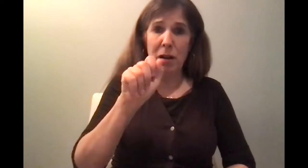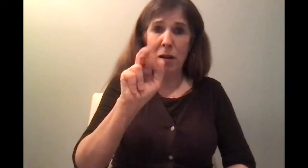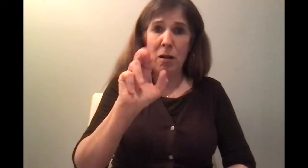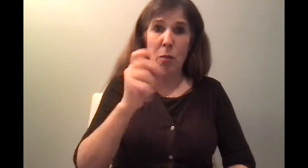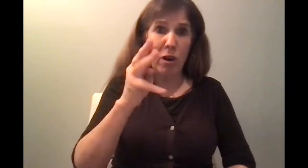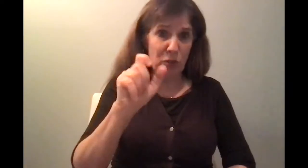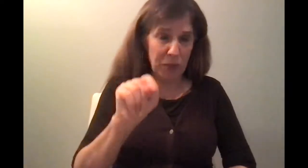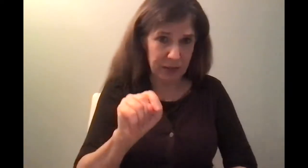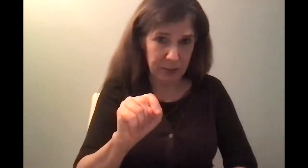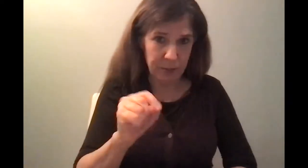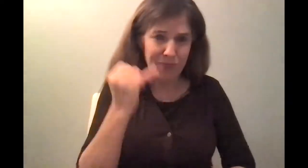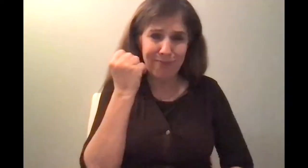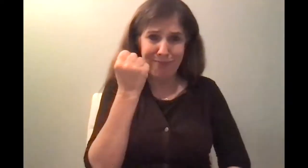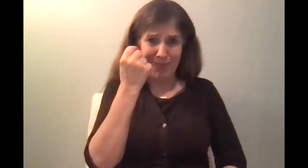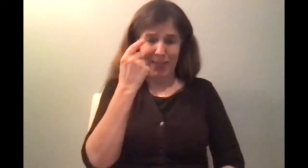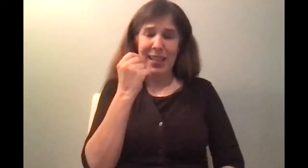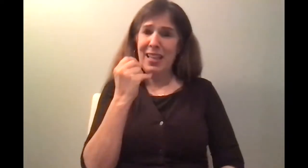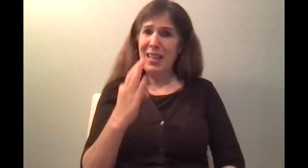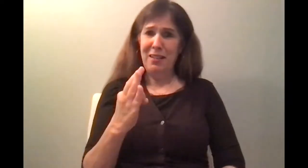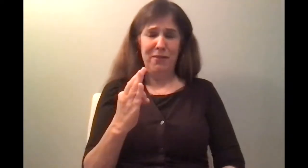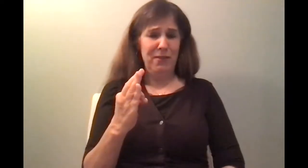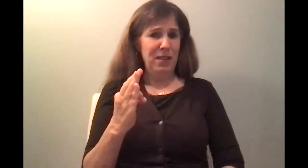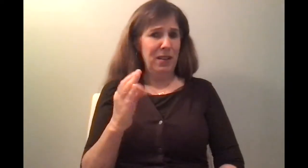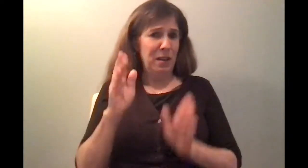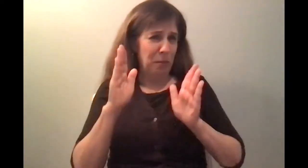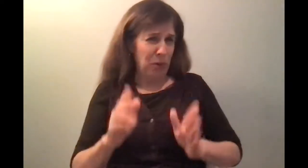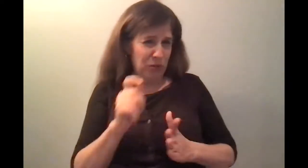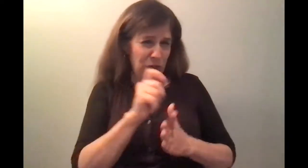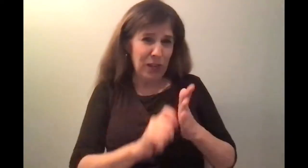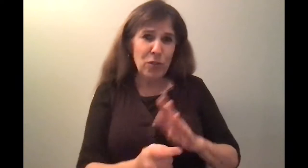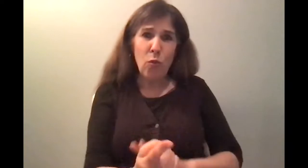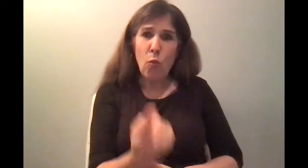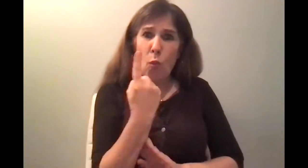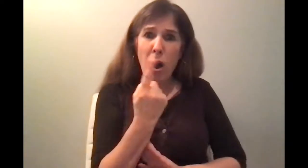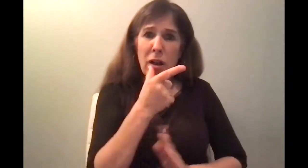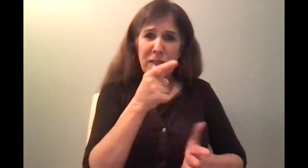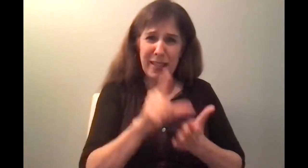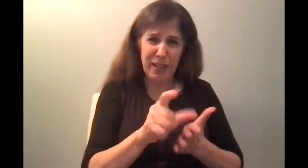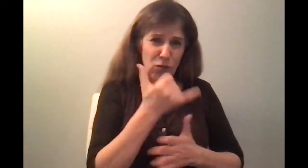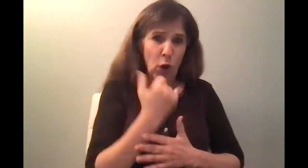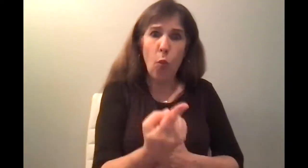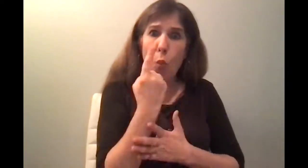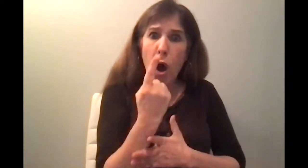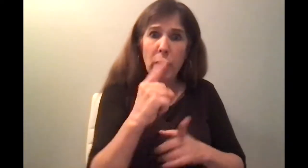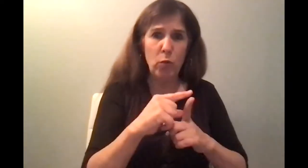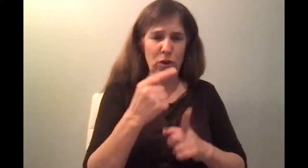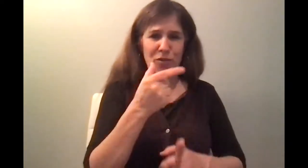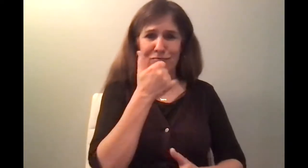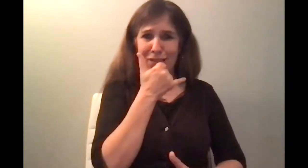then the whole book was considered not kosher. You cannot use it, which is very harsh, because, I mean, it